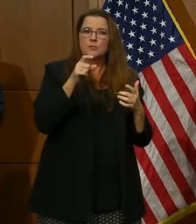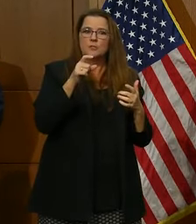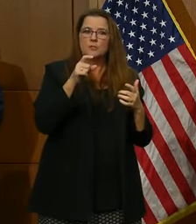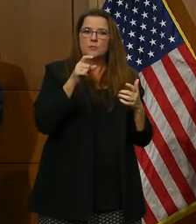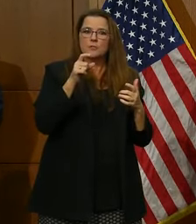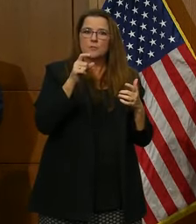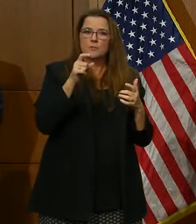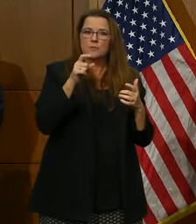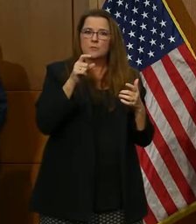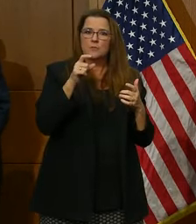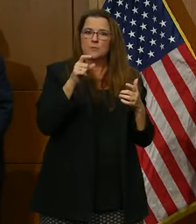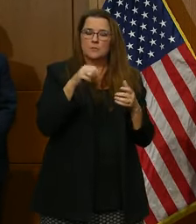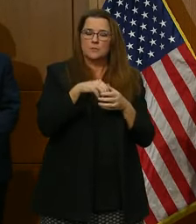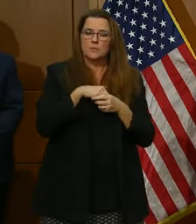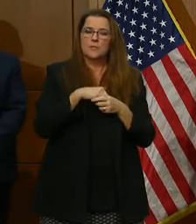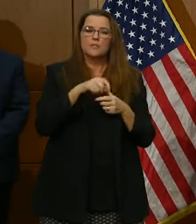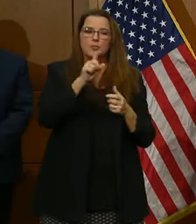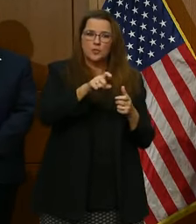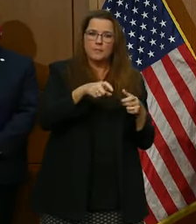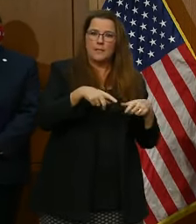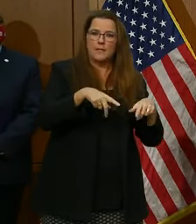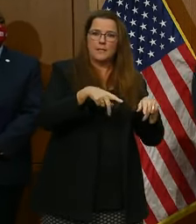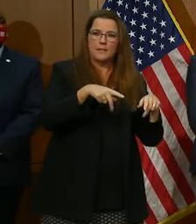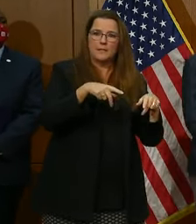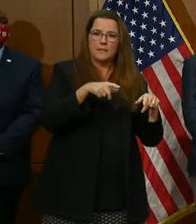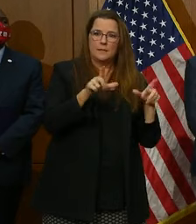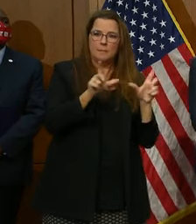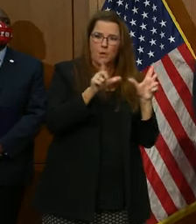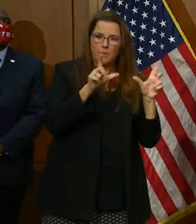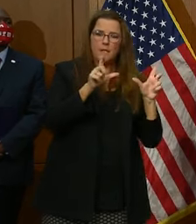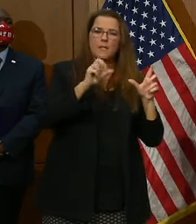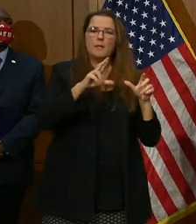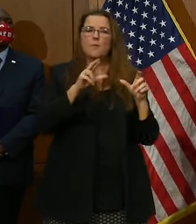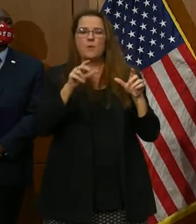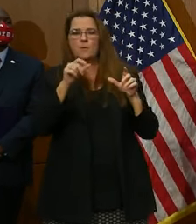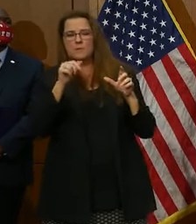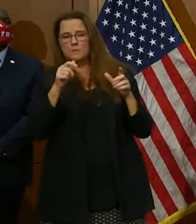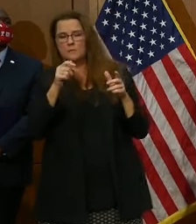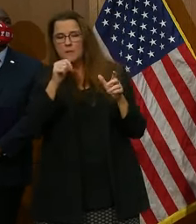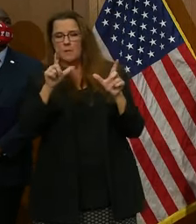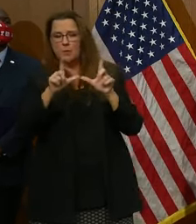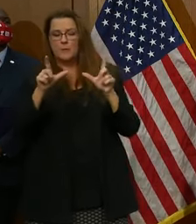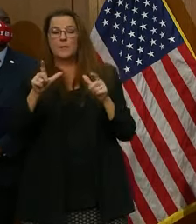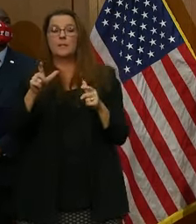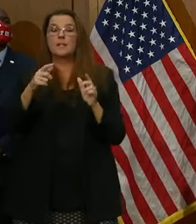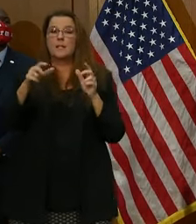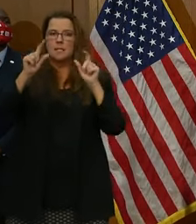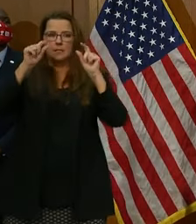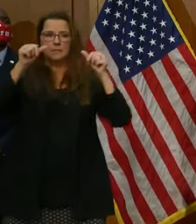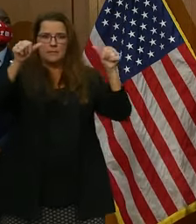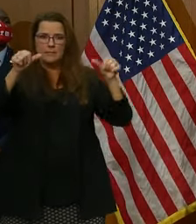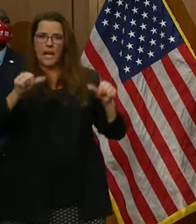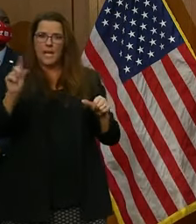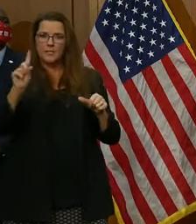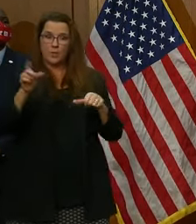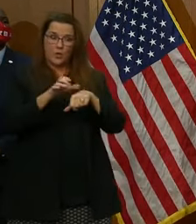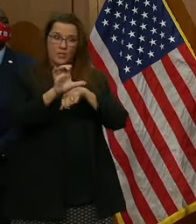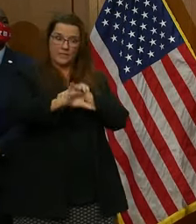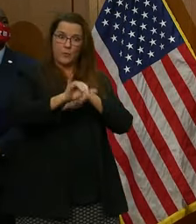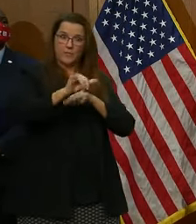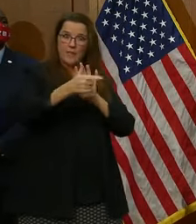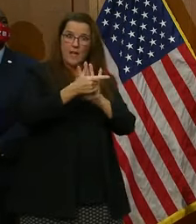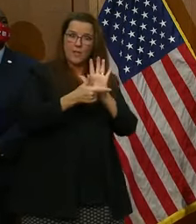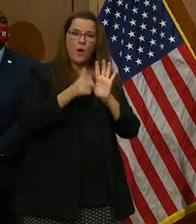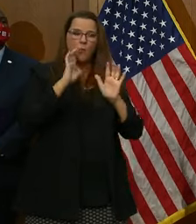or are permitted or should be permitted. Signs where this ordinance is enforced will be posted, and we expect